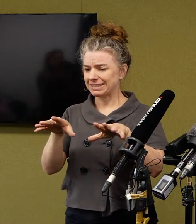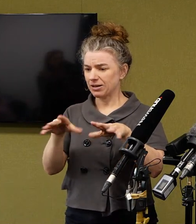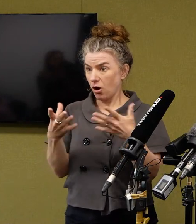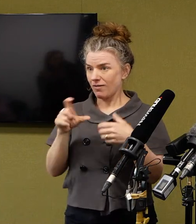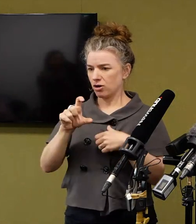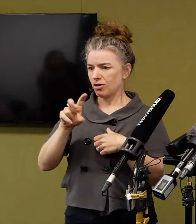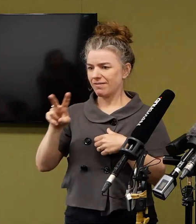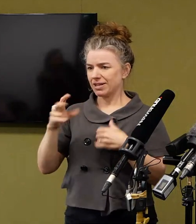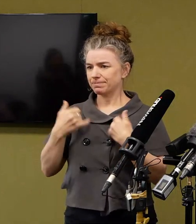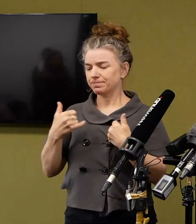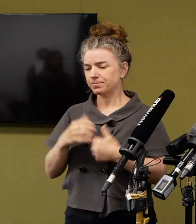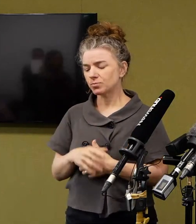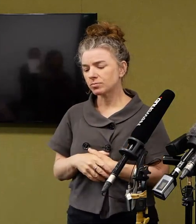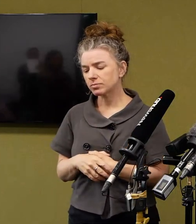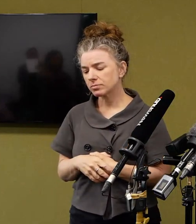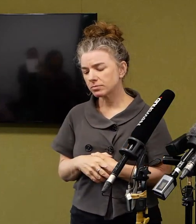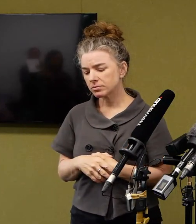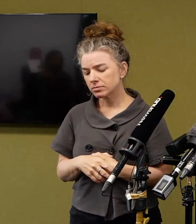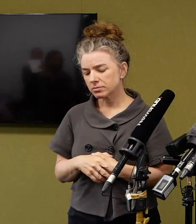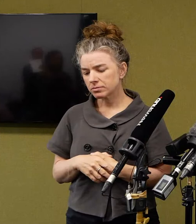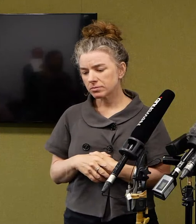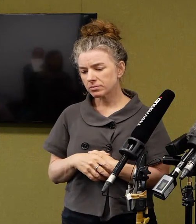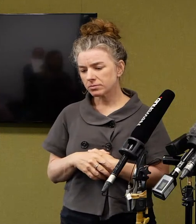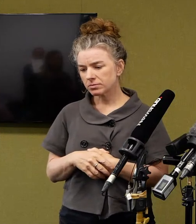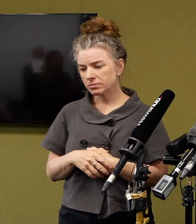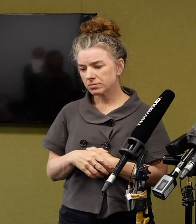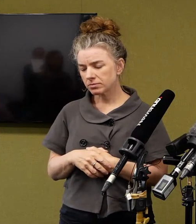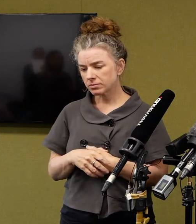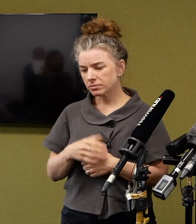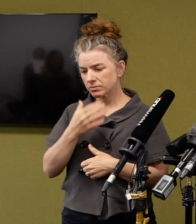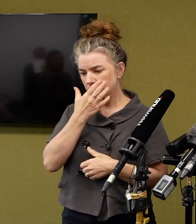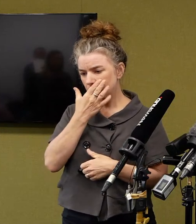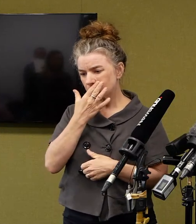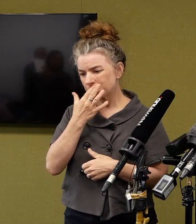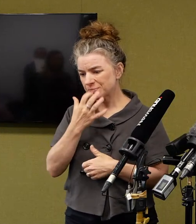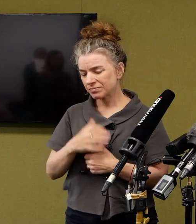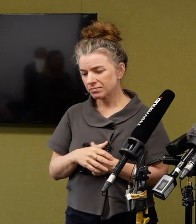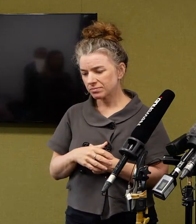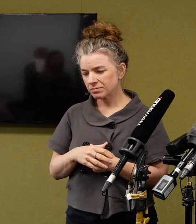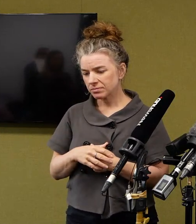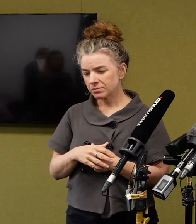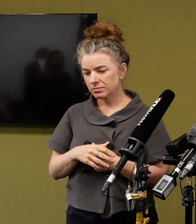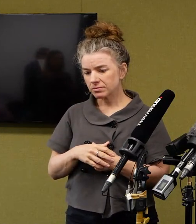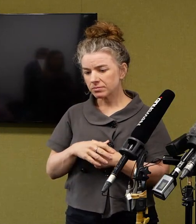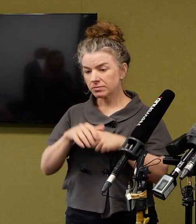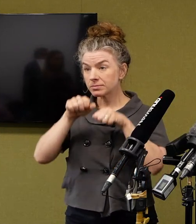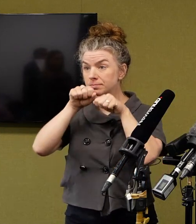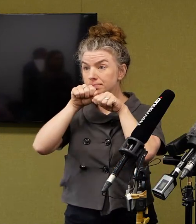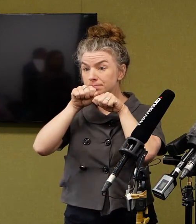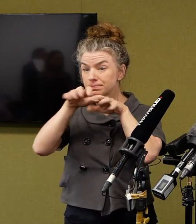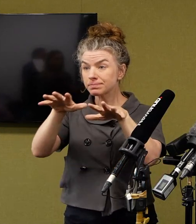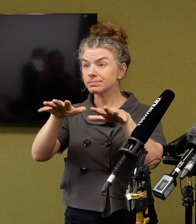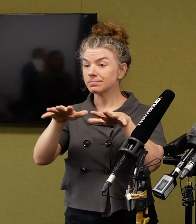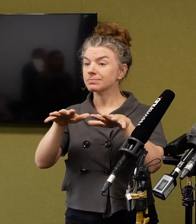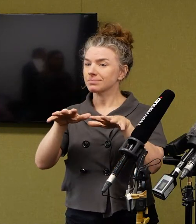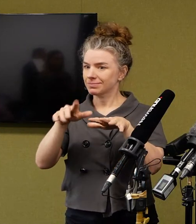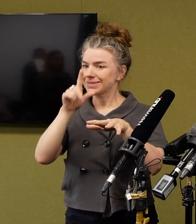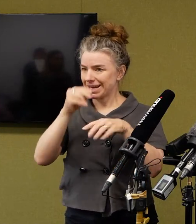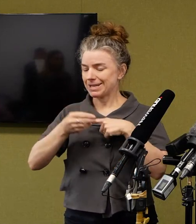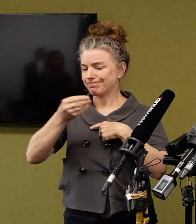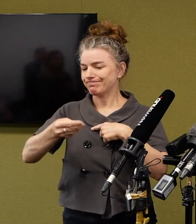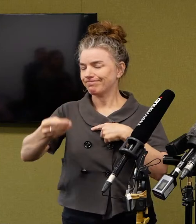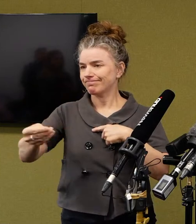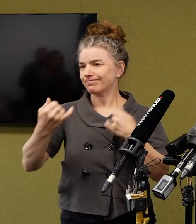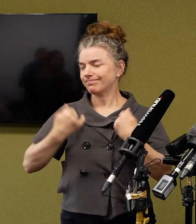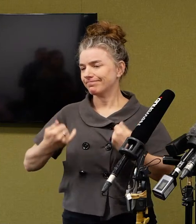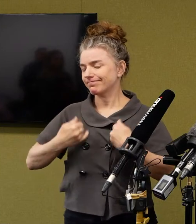In fact, aerosol spread of respiratory viruses is something that is well described. There are a number of papers on this with